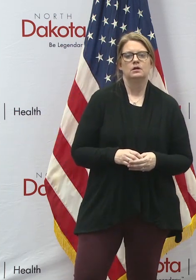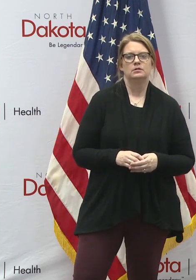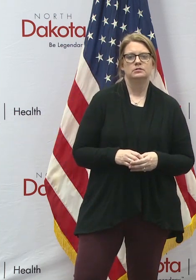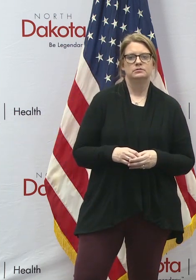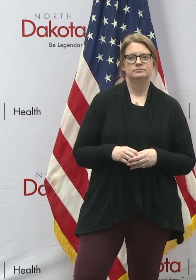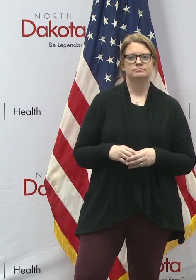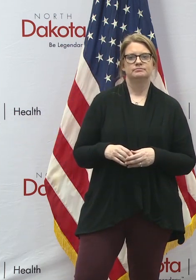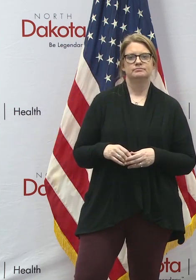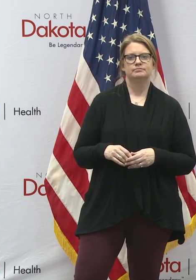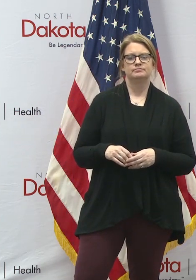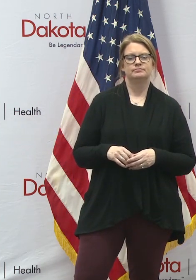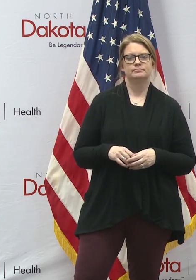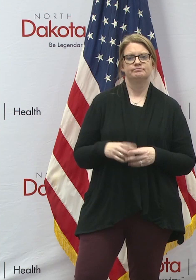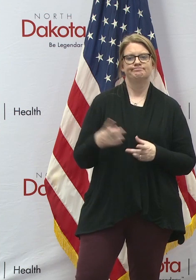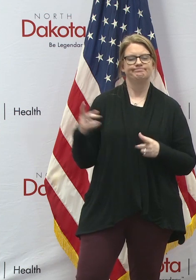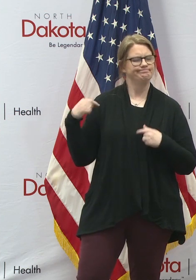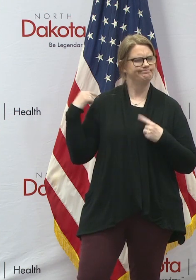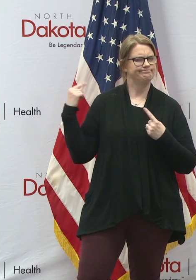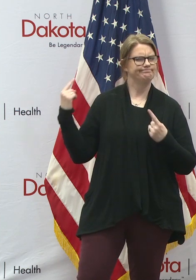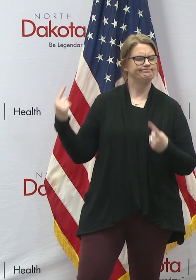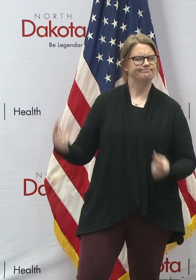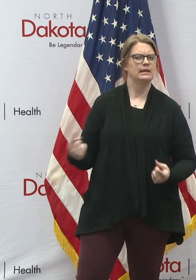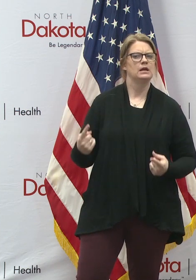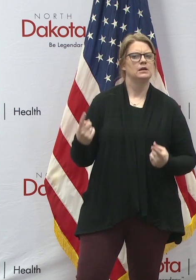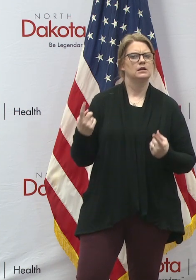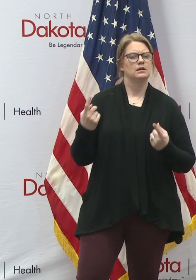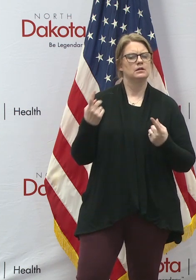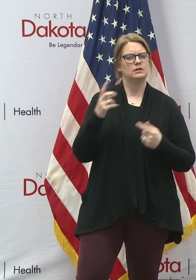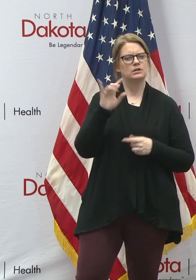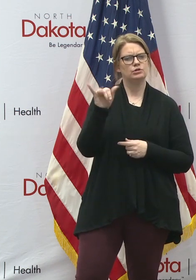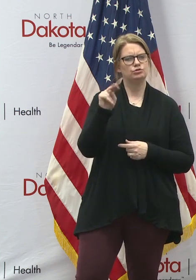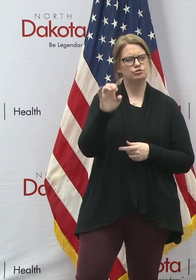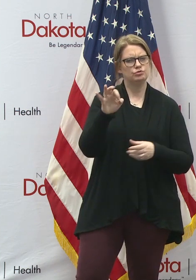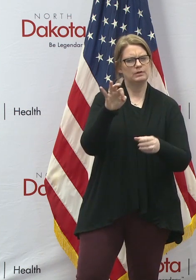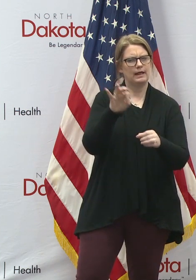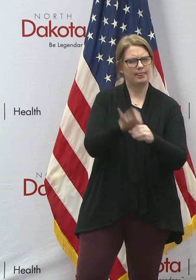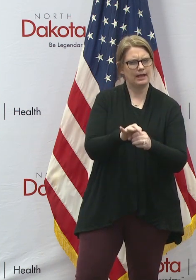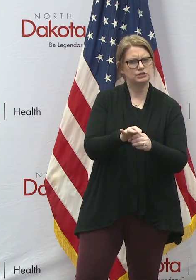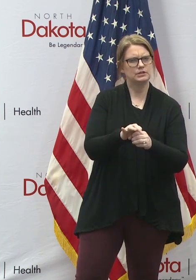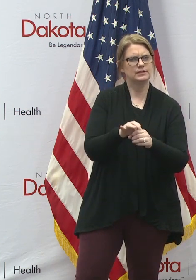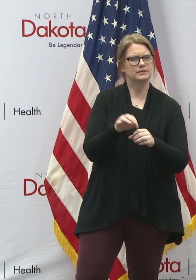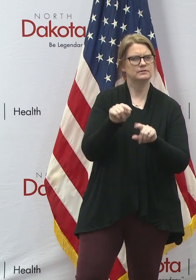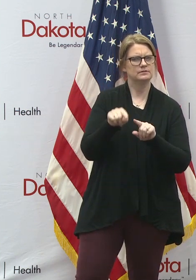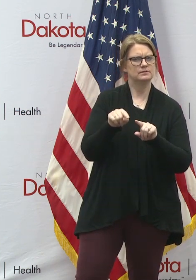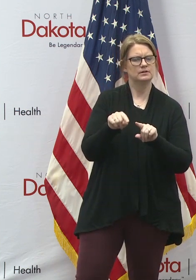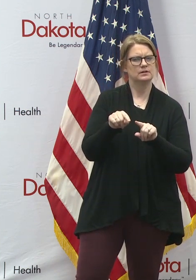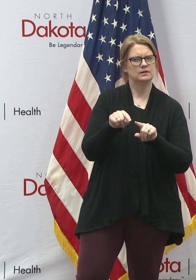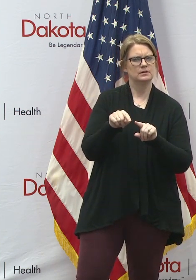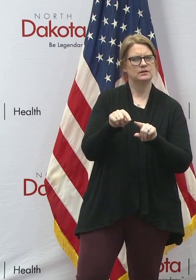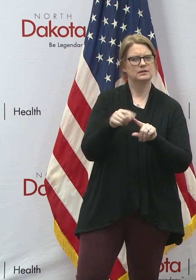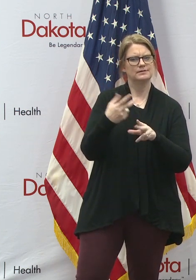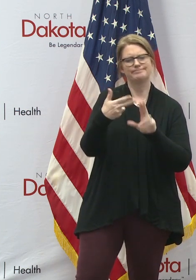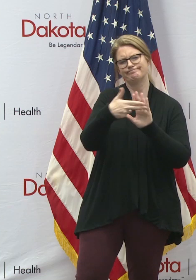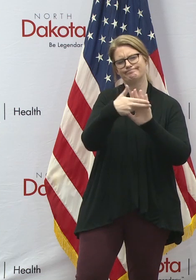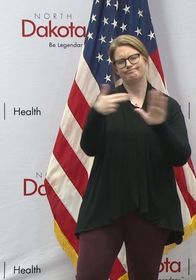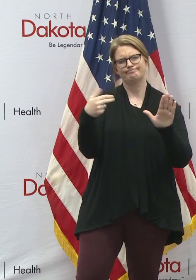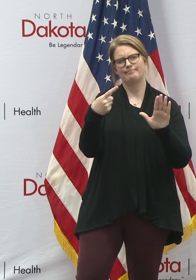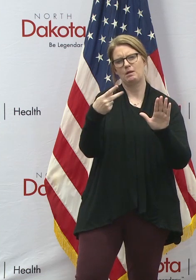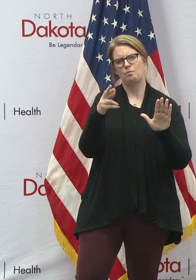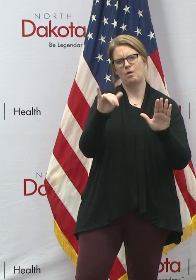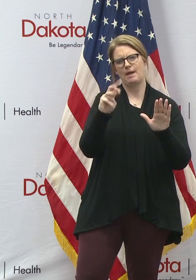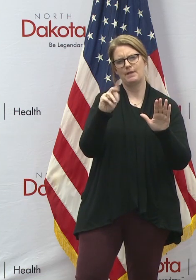that the June election often is characterized as the primary election.